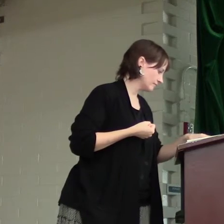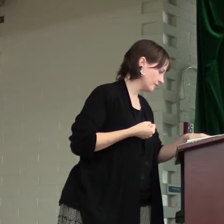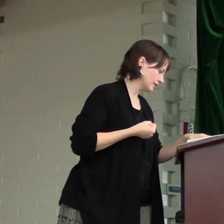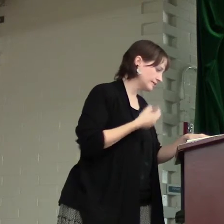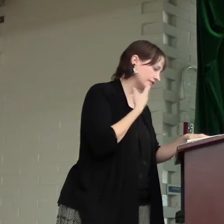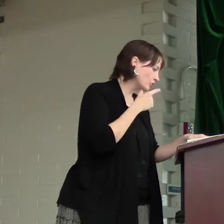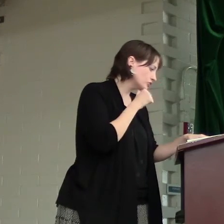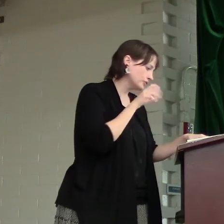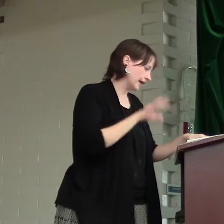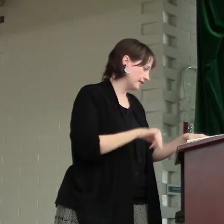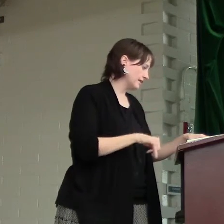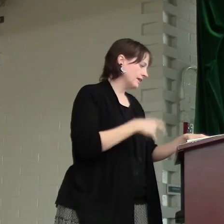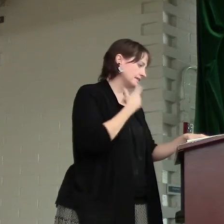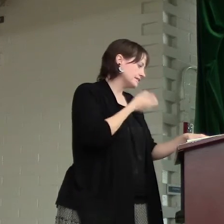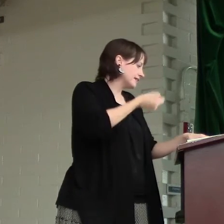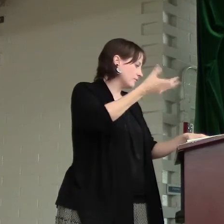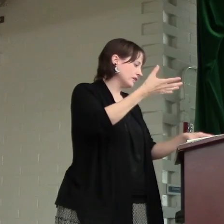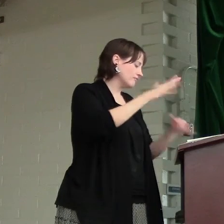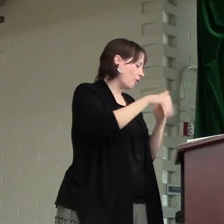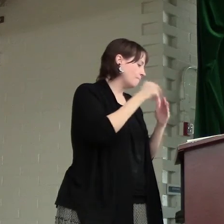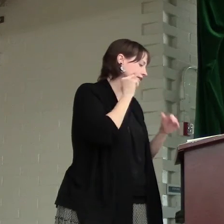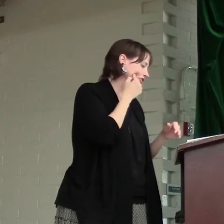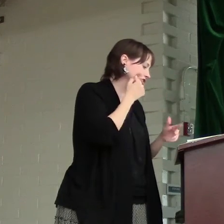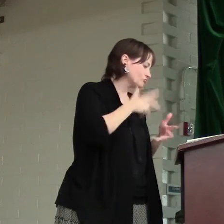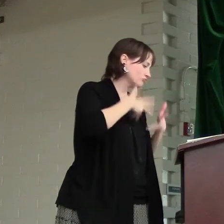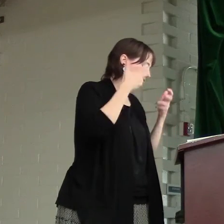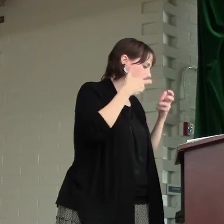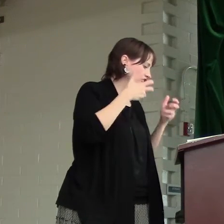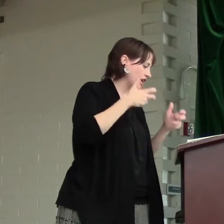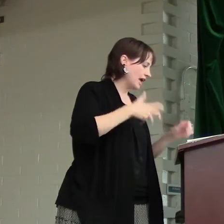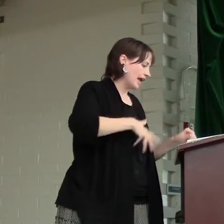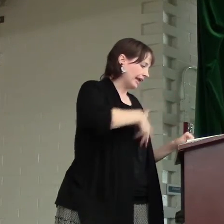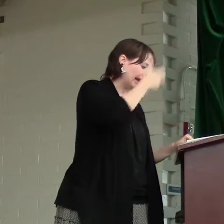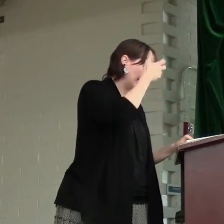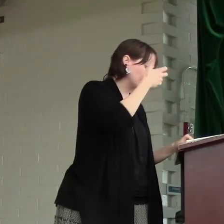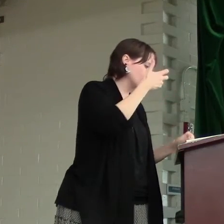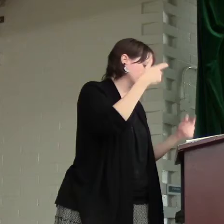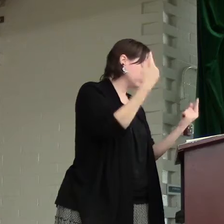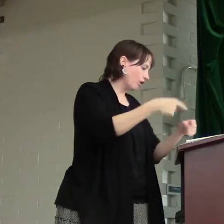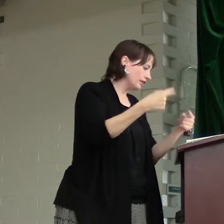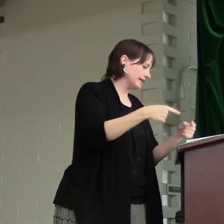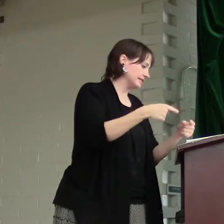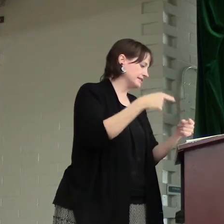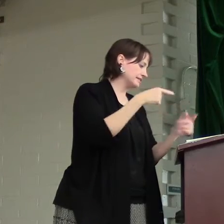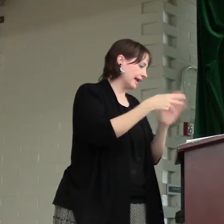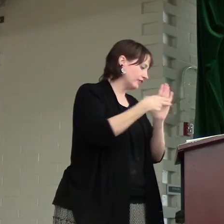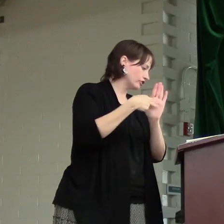He's saying, don't do that. He says, get rid of all bitterness, rage, and anger, brawling and slander,